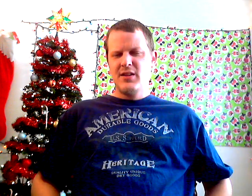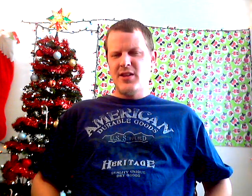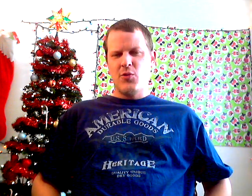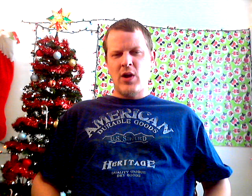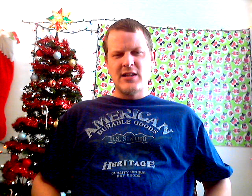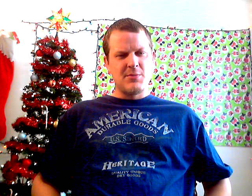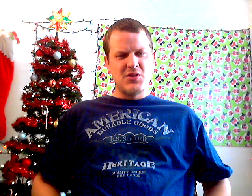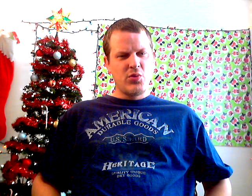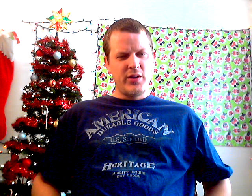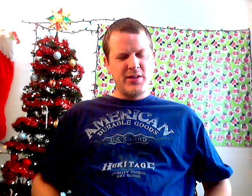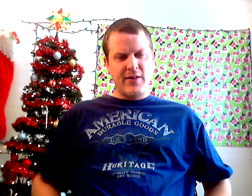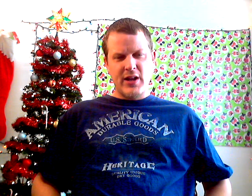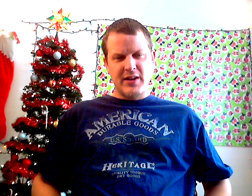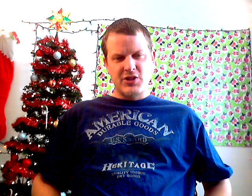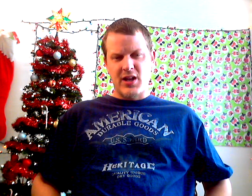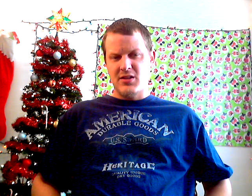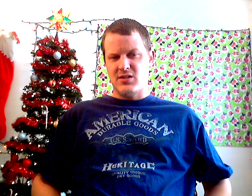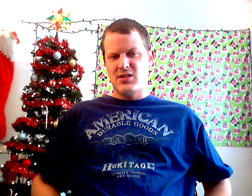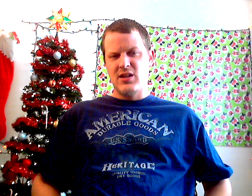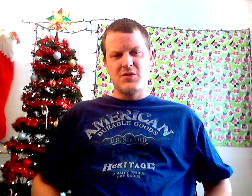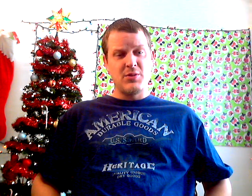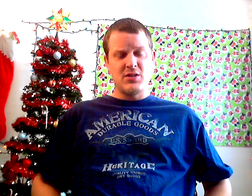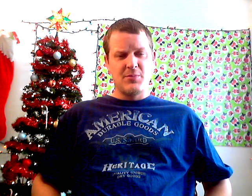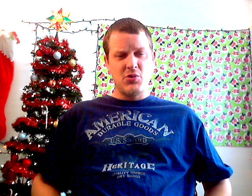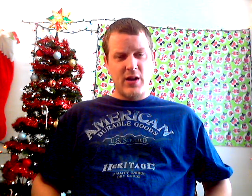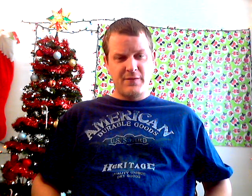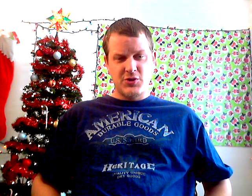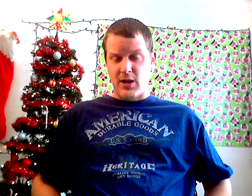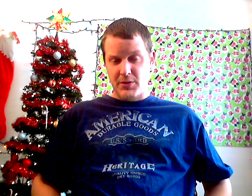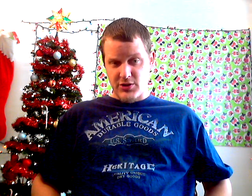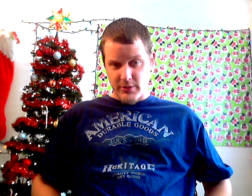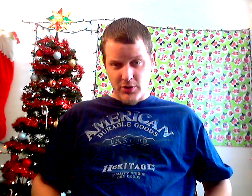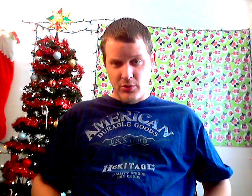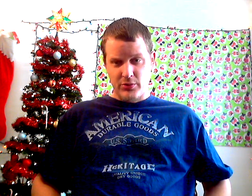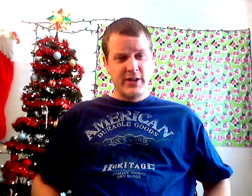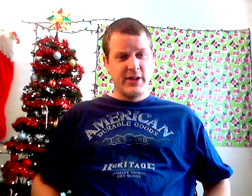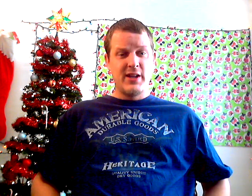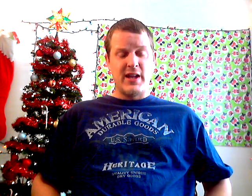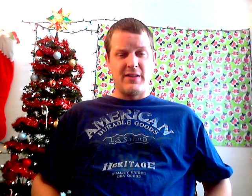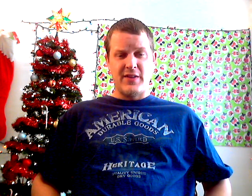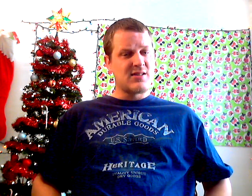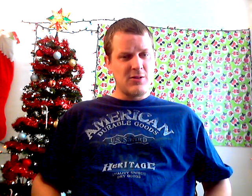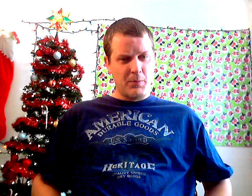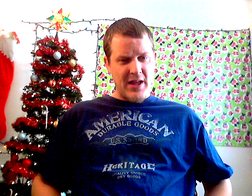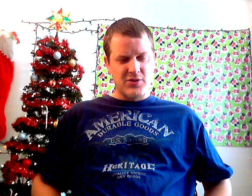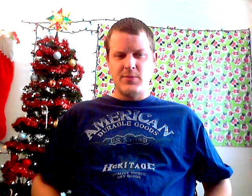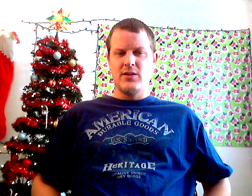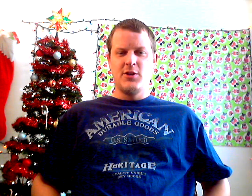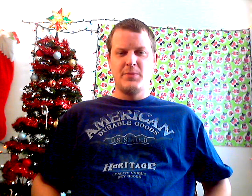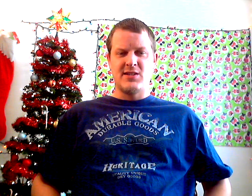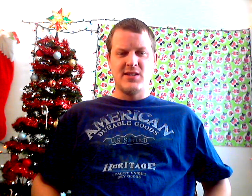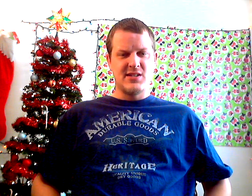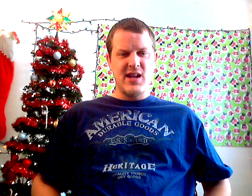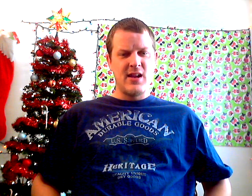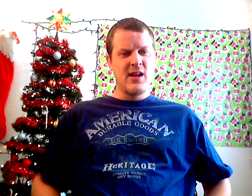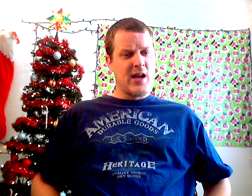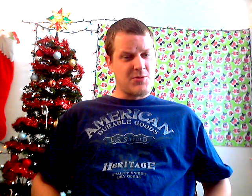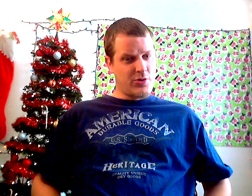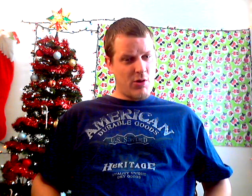that Ron Simmons really never got a chance to sniff WWF championship gold. And that still bothers me a little bit to this day. I'm sure there